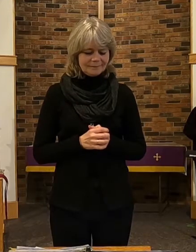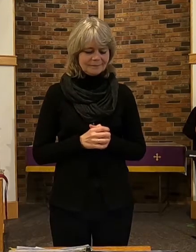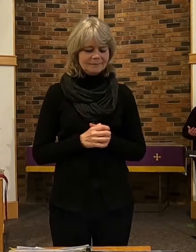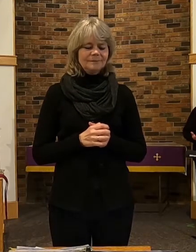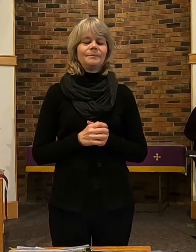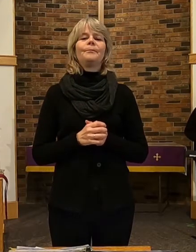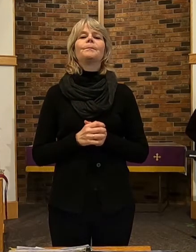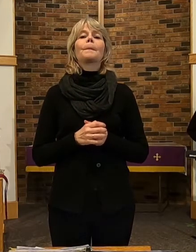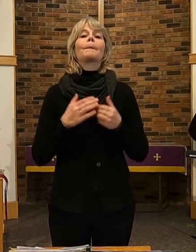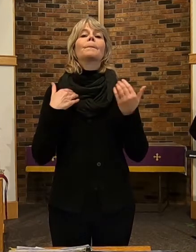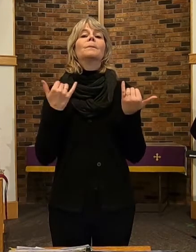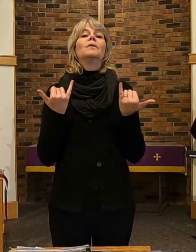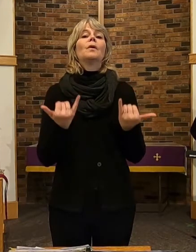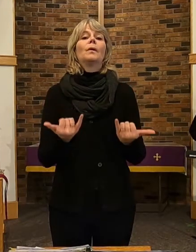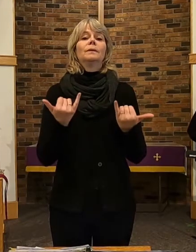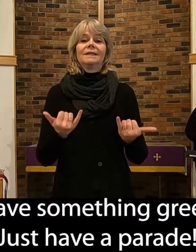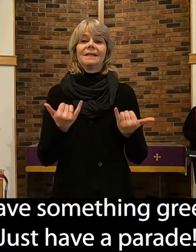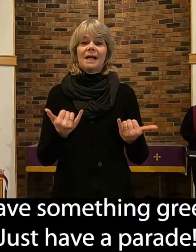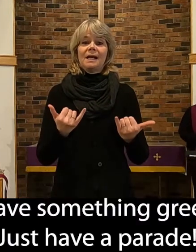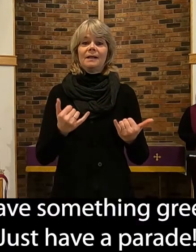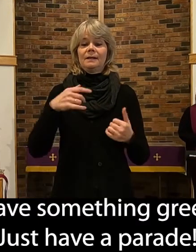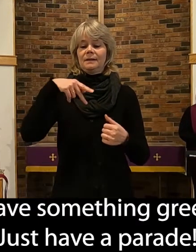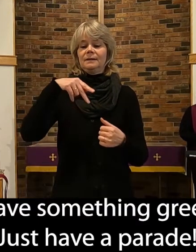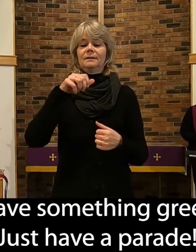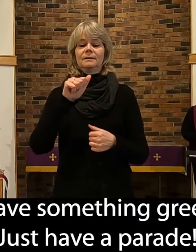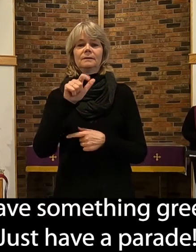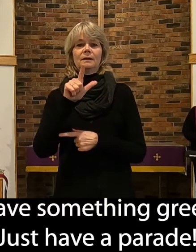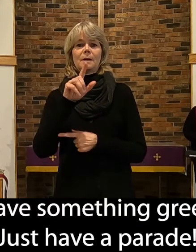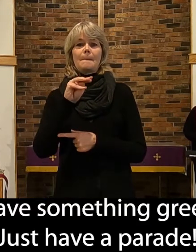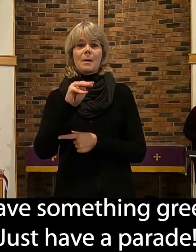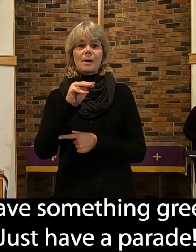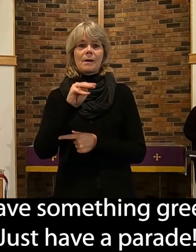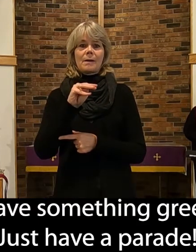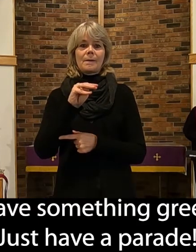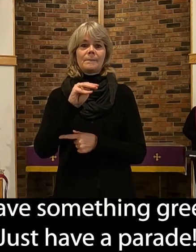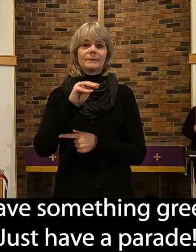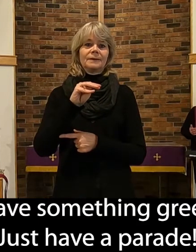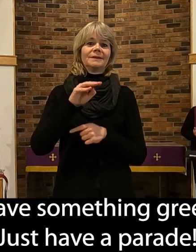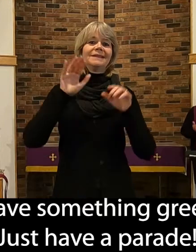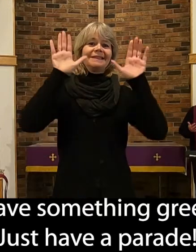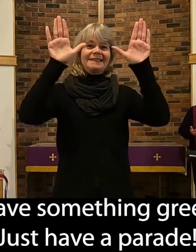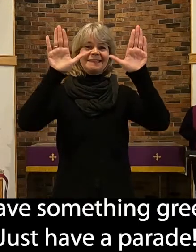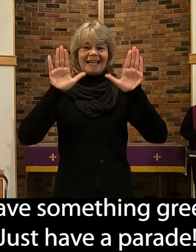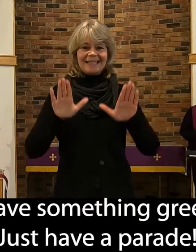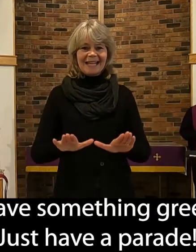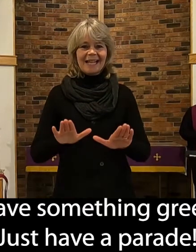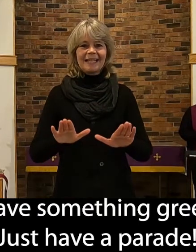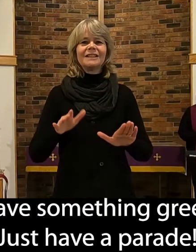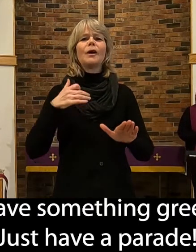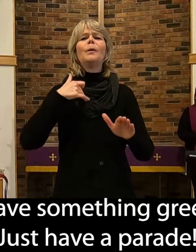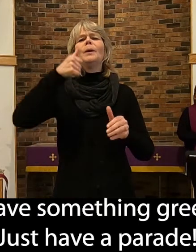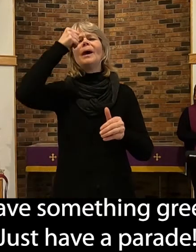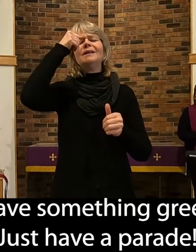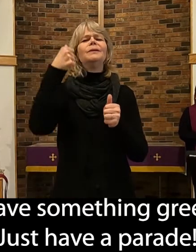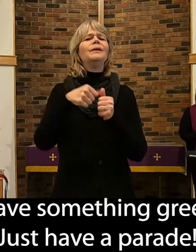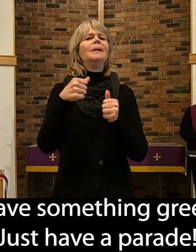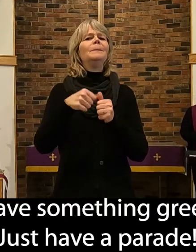Today is Palm Sunday. This is the day when we remember Jesus' entry into Jerusalem.